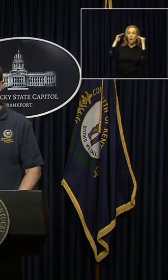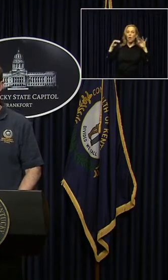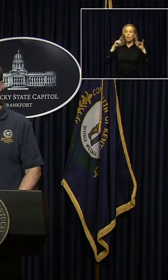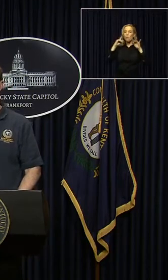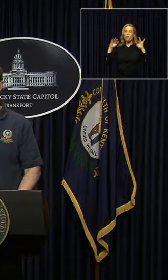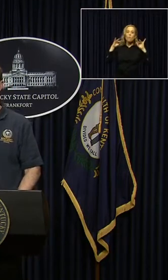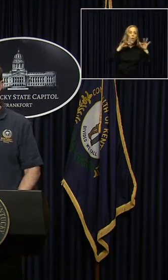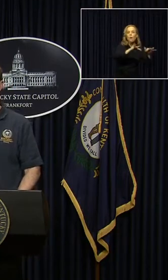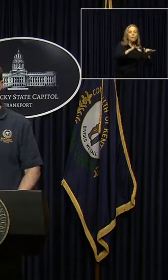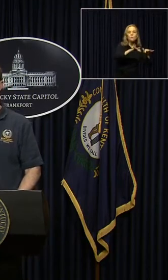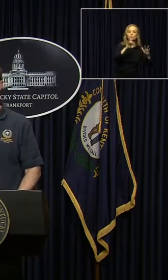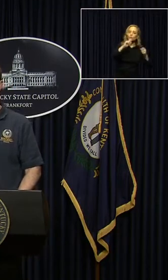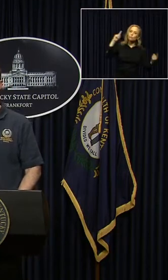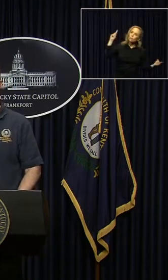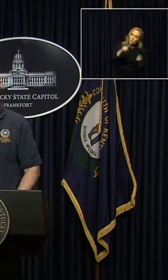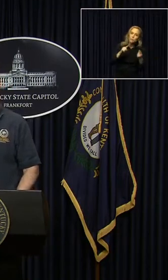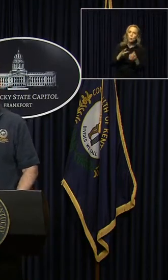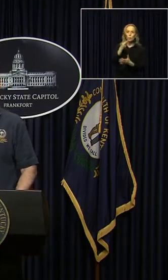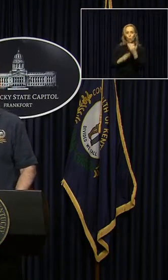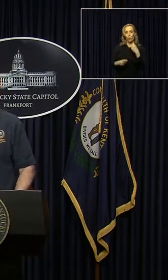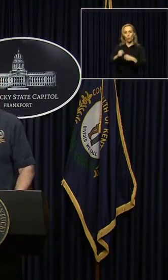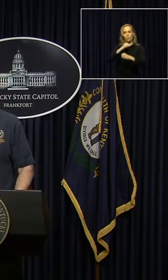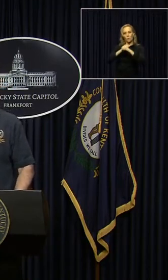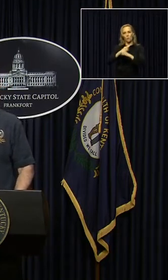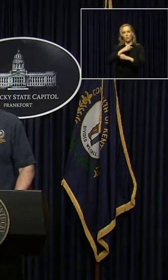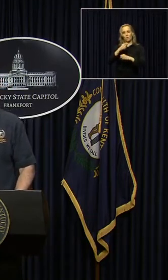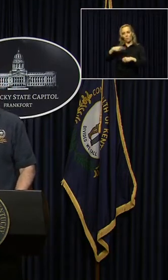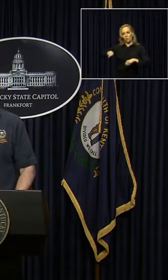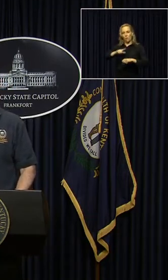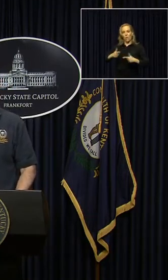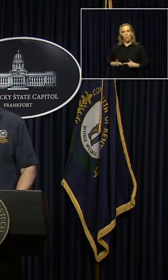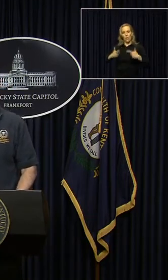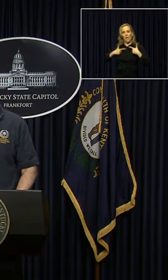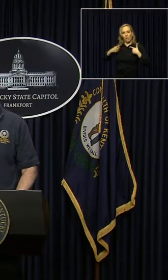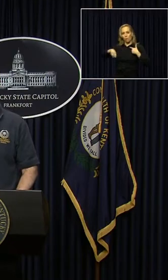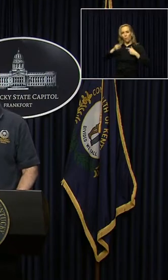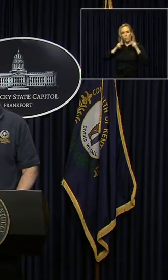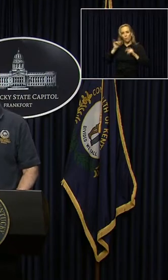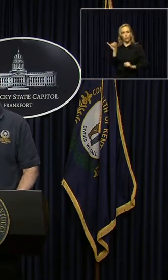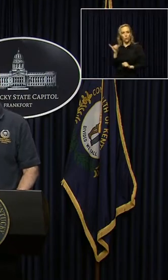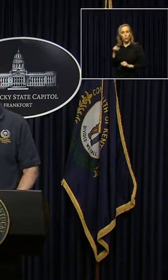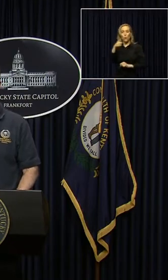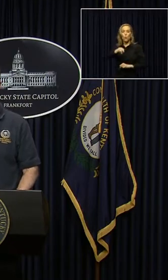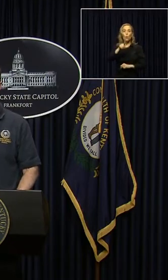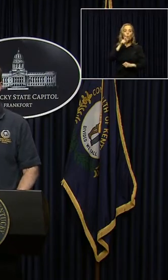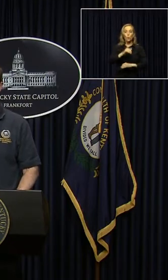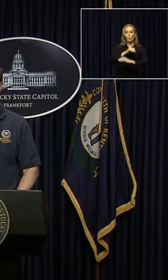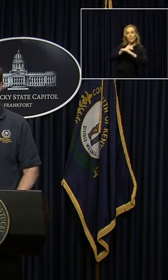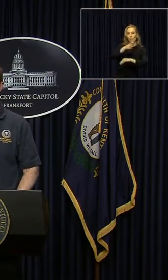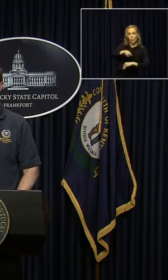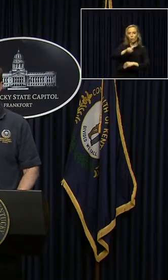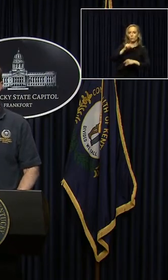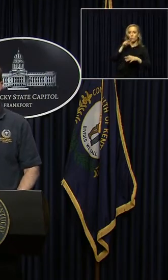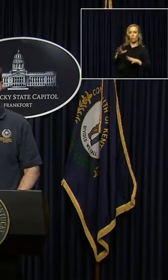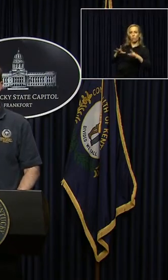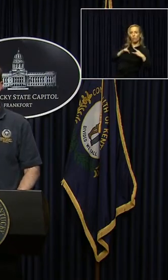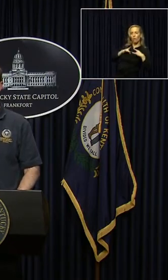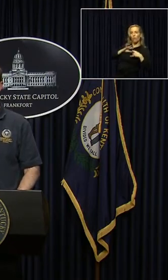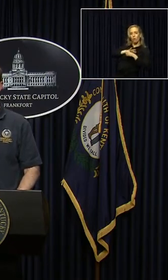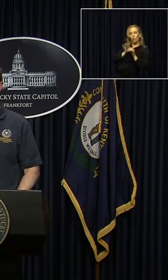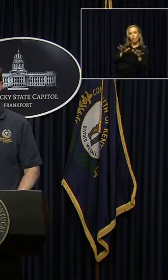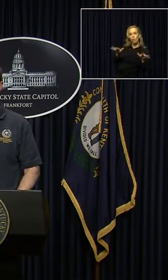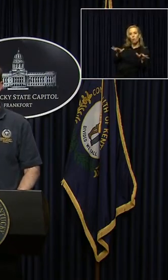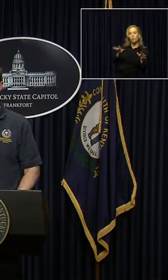the lives of our citizens both in ensuring those most vulnerable don't get the corona virus and second that we have